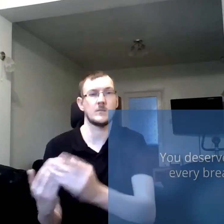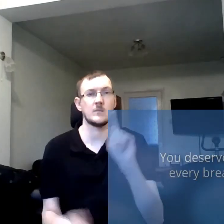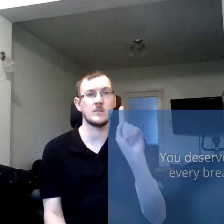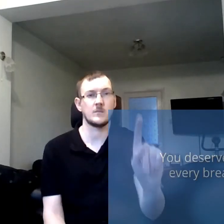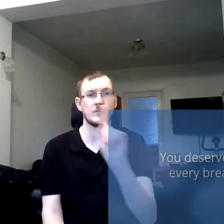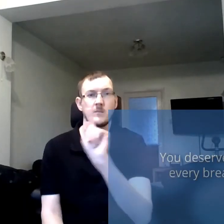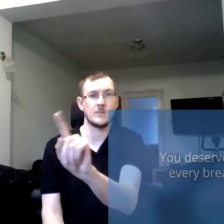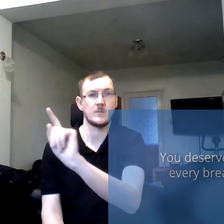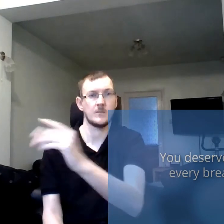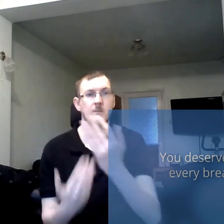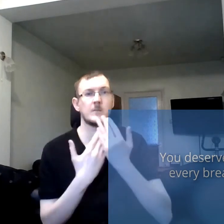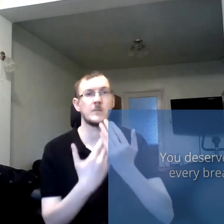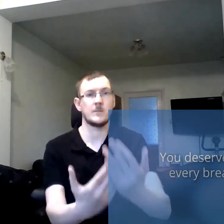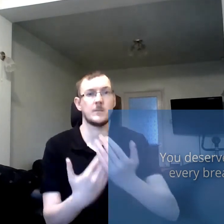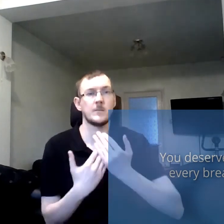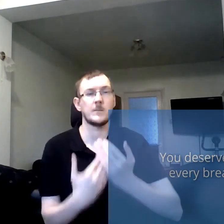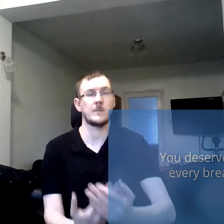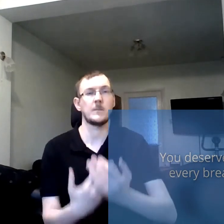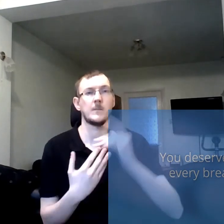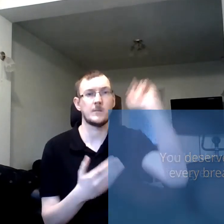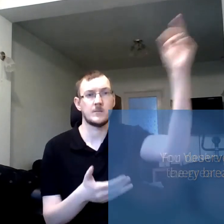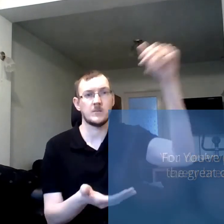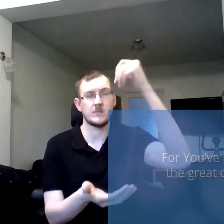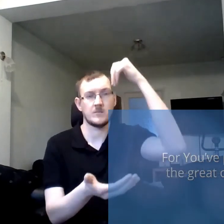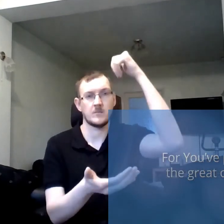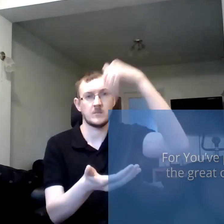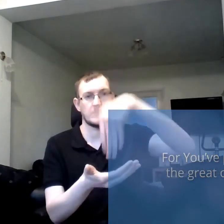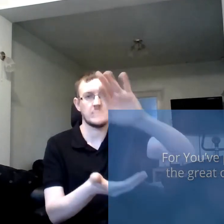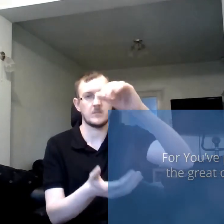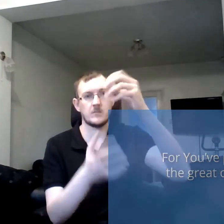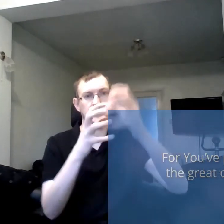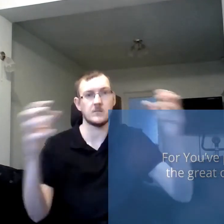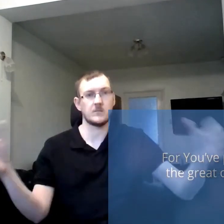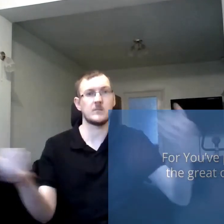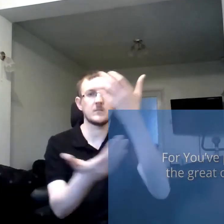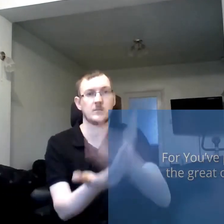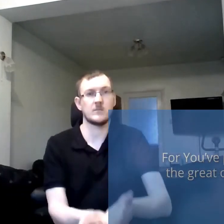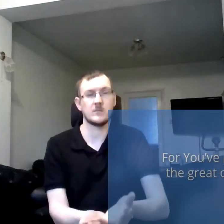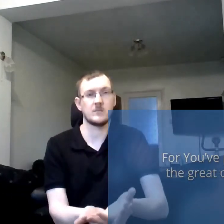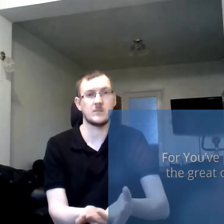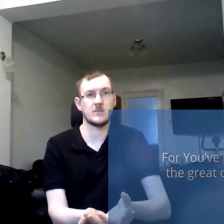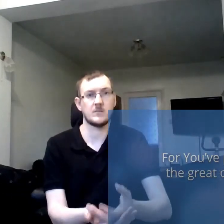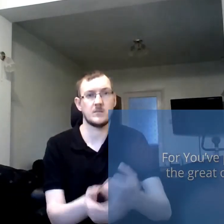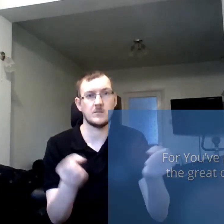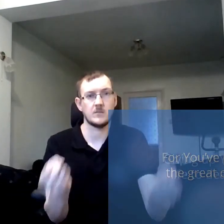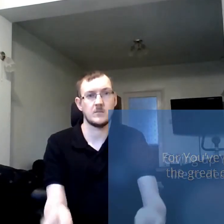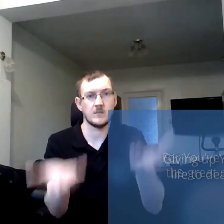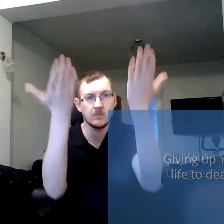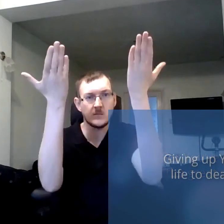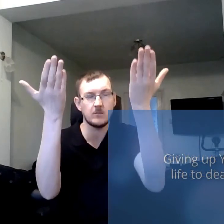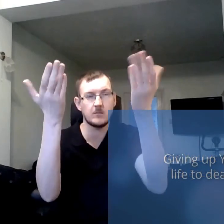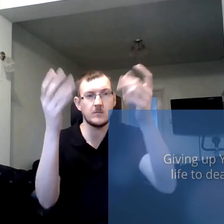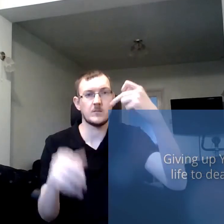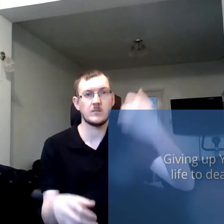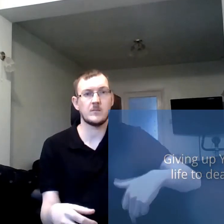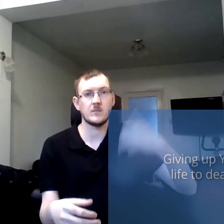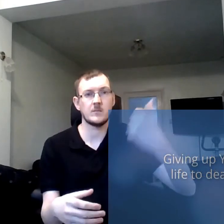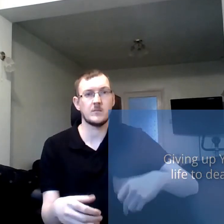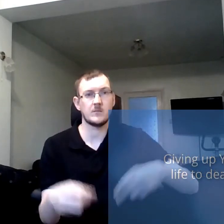my every breath for you paid the great cost giving up your life to